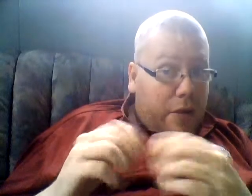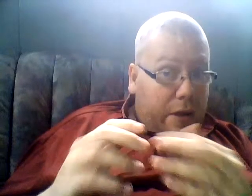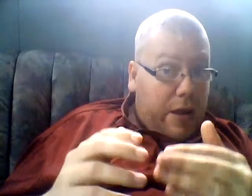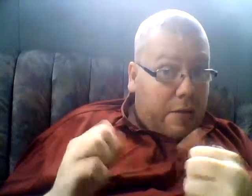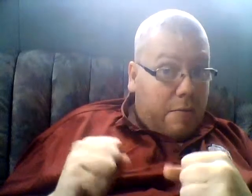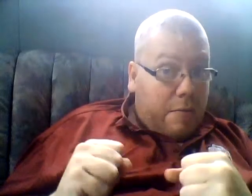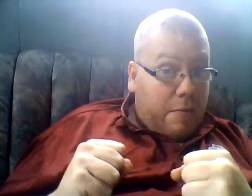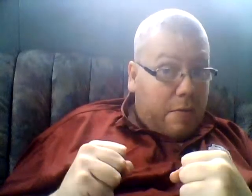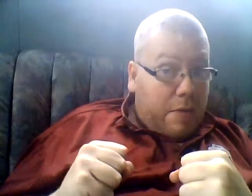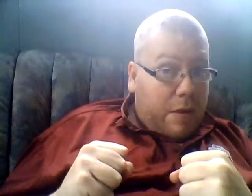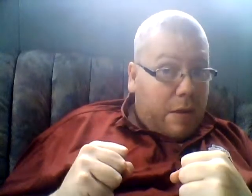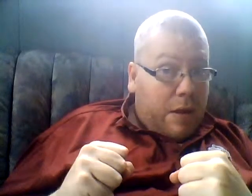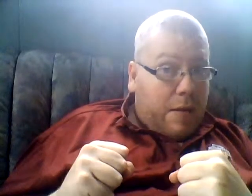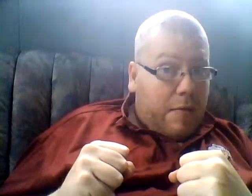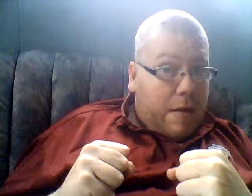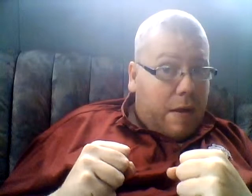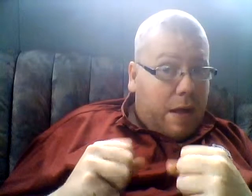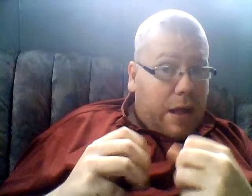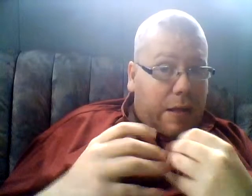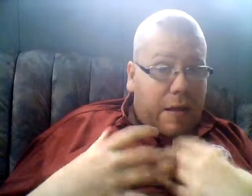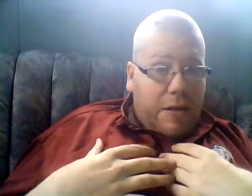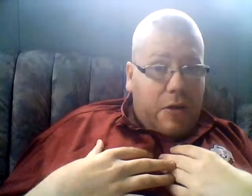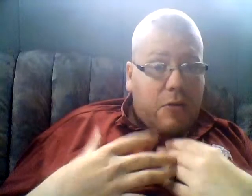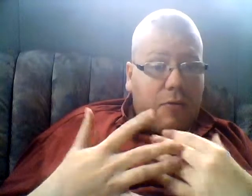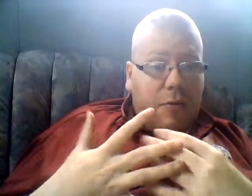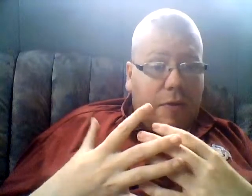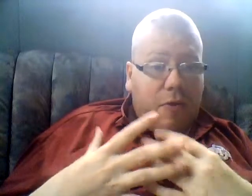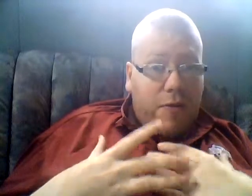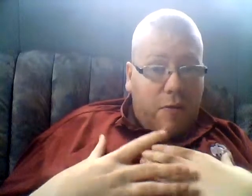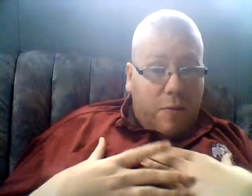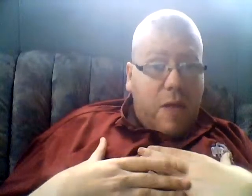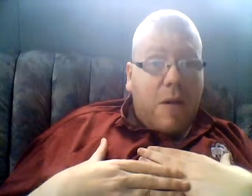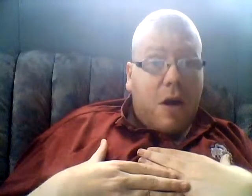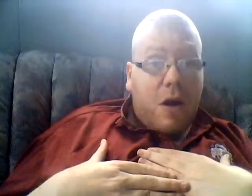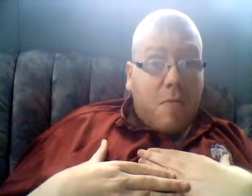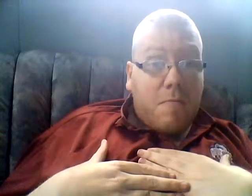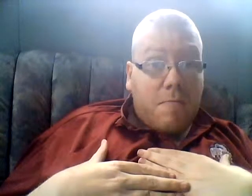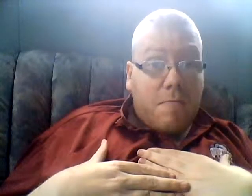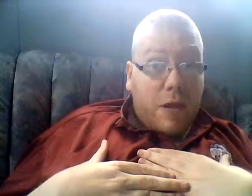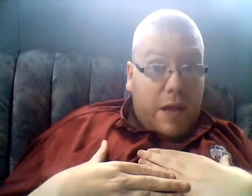your kid. I'm telling you from the straightforward bottom of my heart, please,